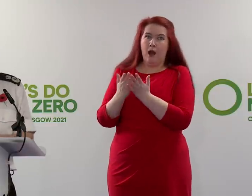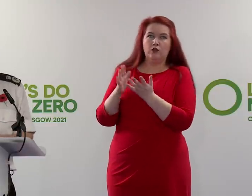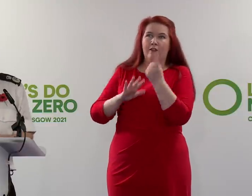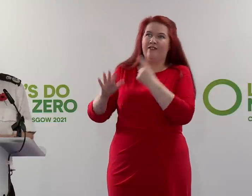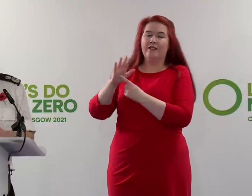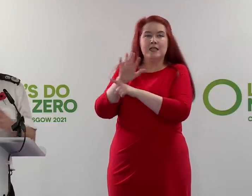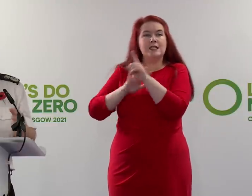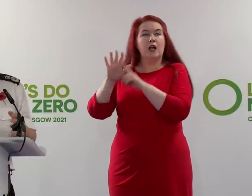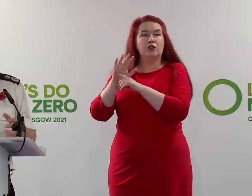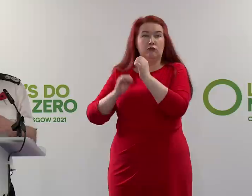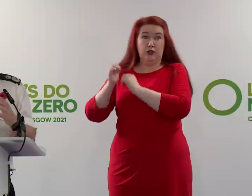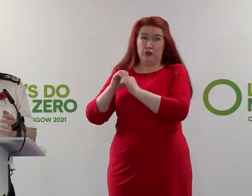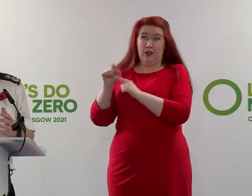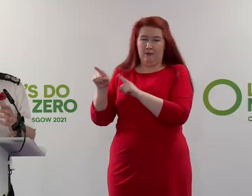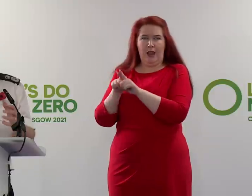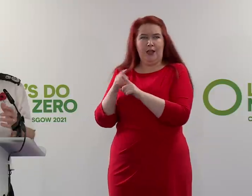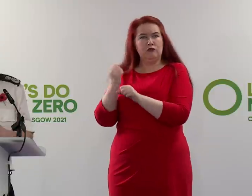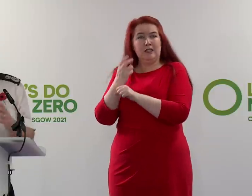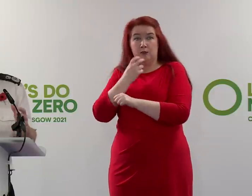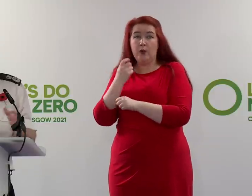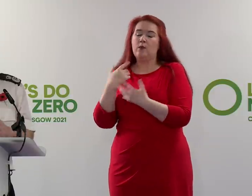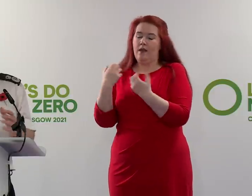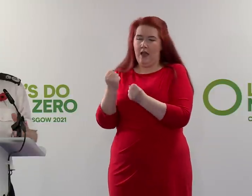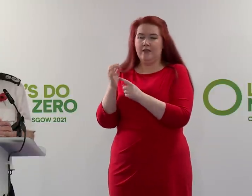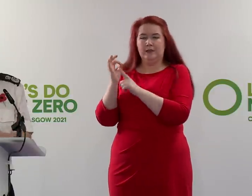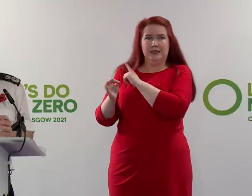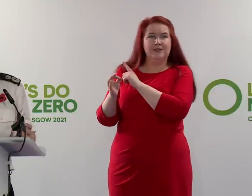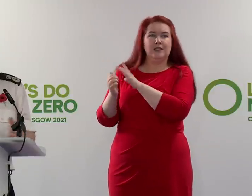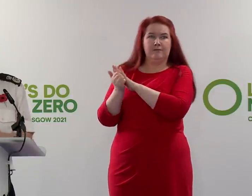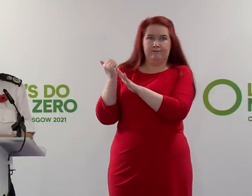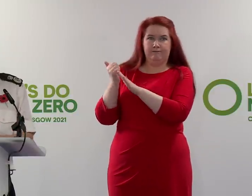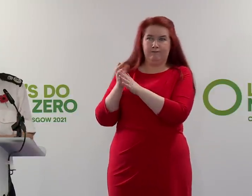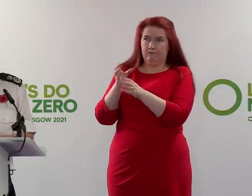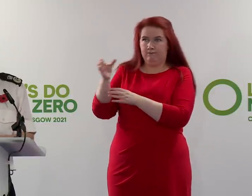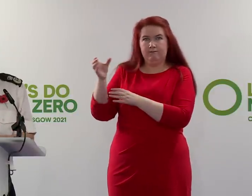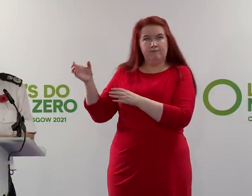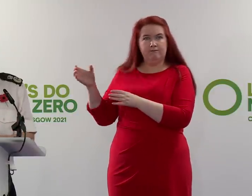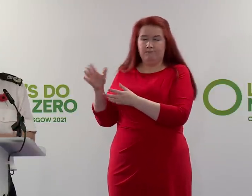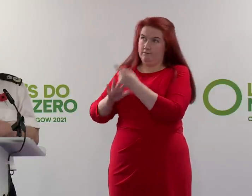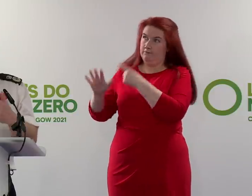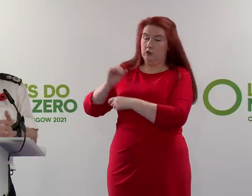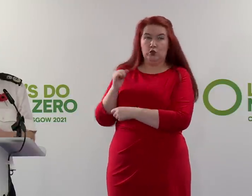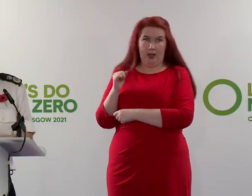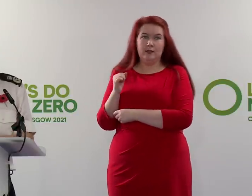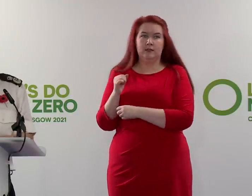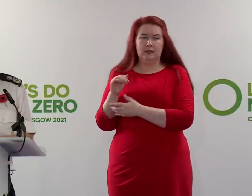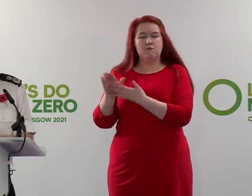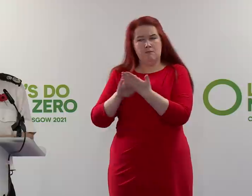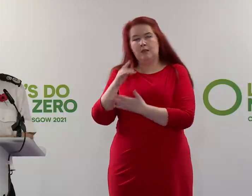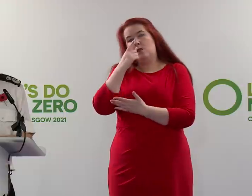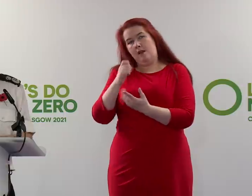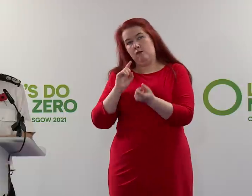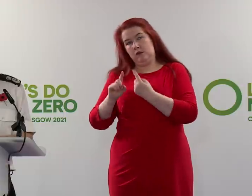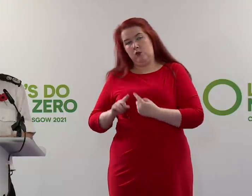infrastructure, does mean we have specialist capabilities at strategic locations across Scotland that allows us to respond.